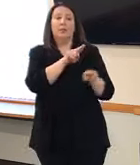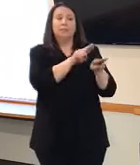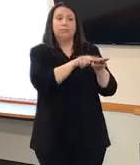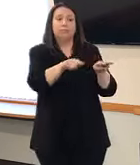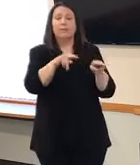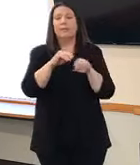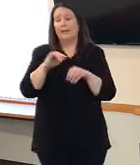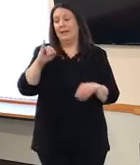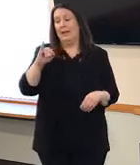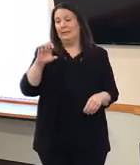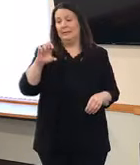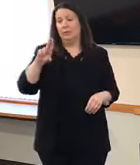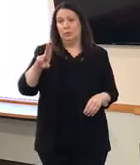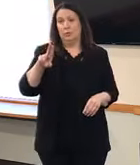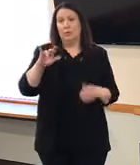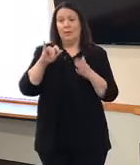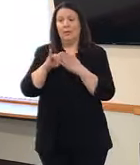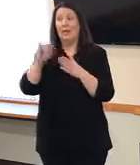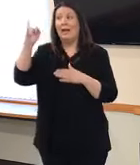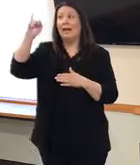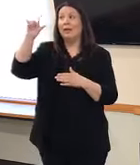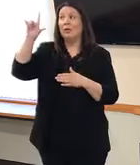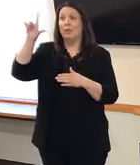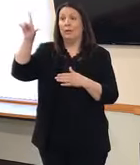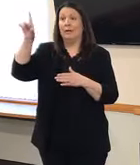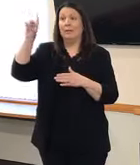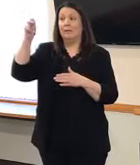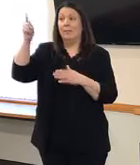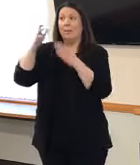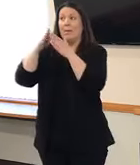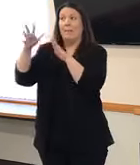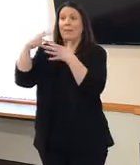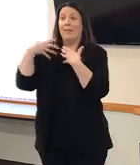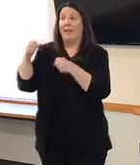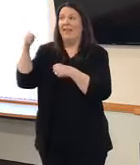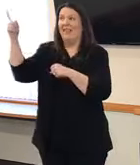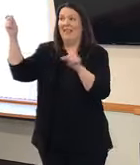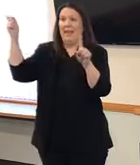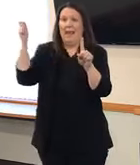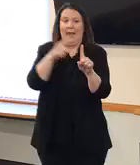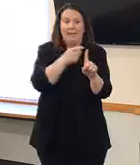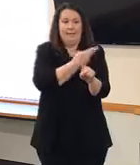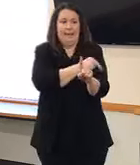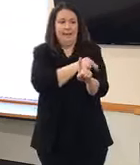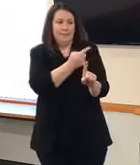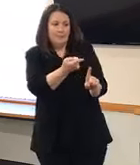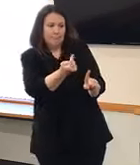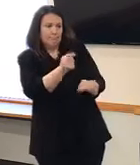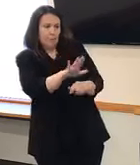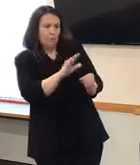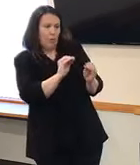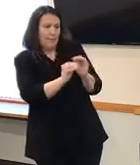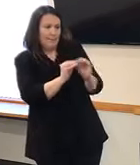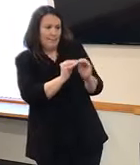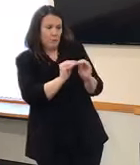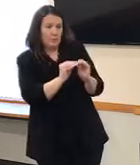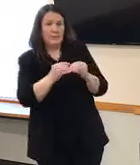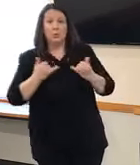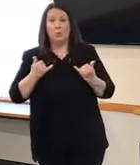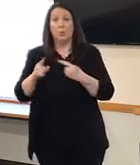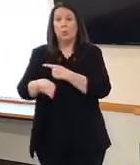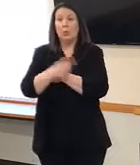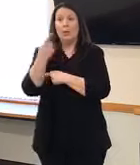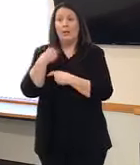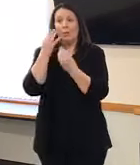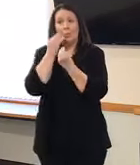This is a data point that the Illinois Department of Public Health had started requesting from our hospital systems and with our first day of reporting